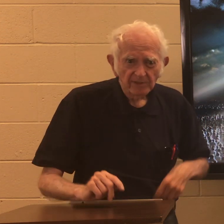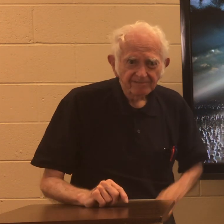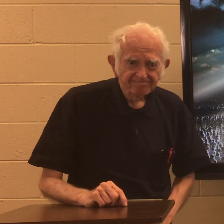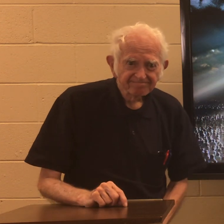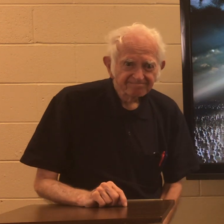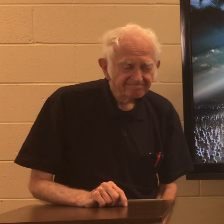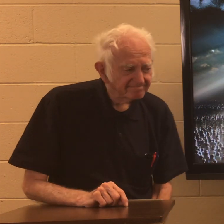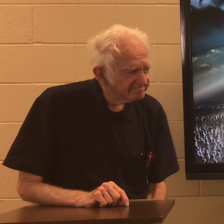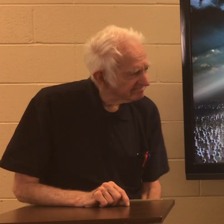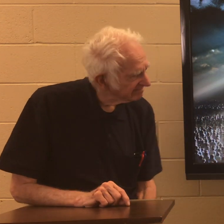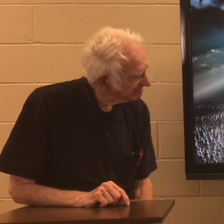people.